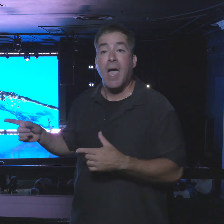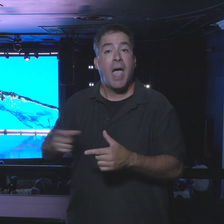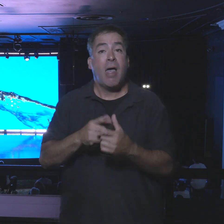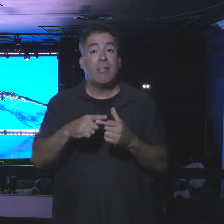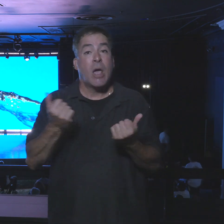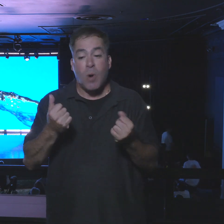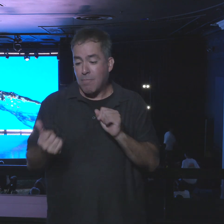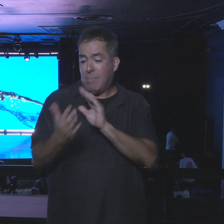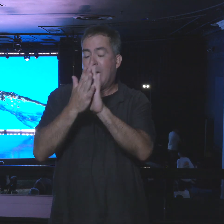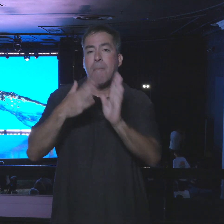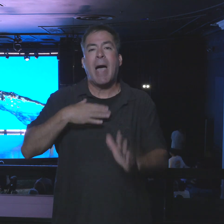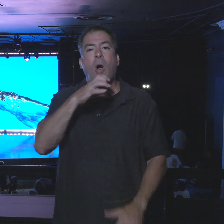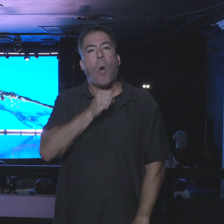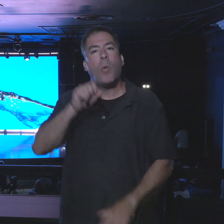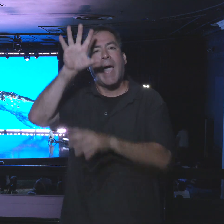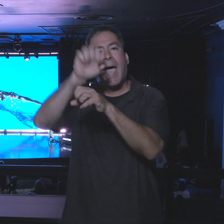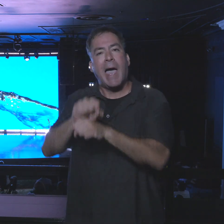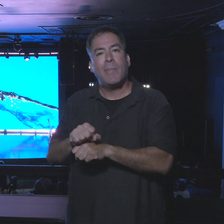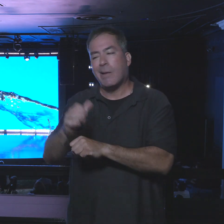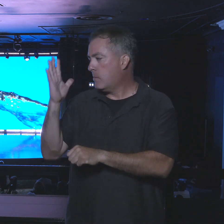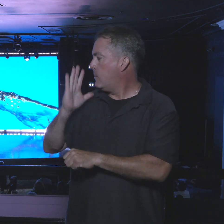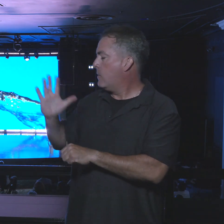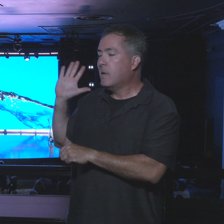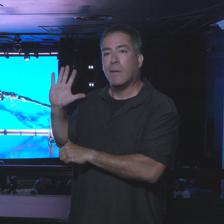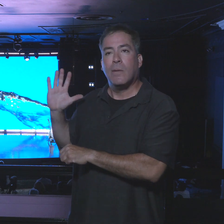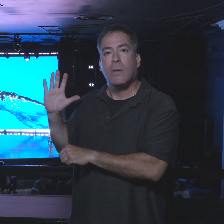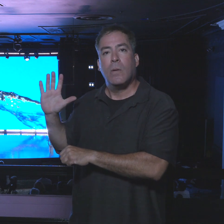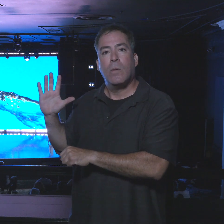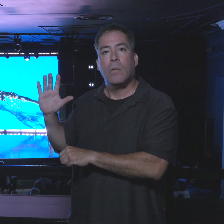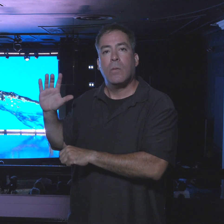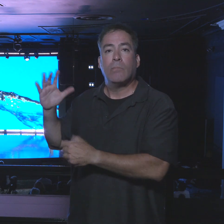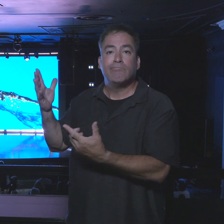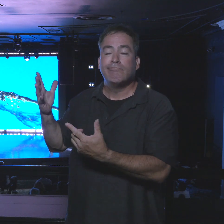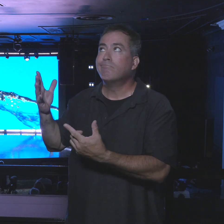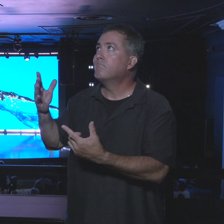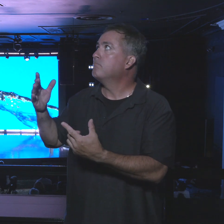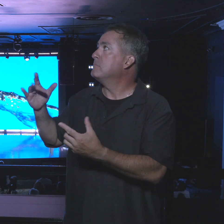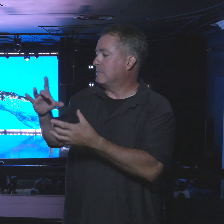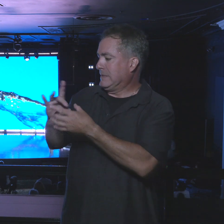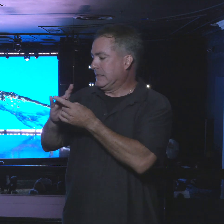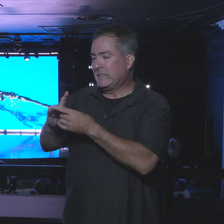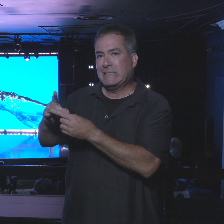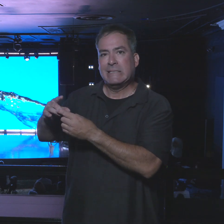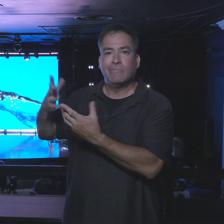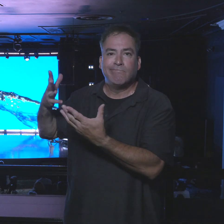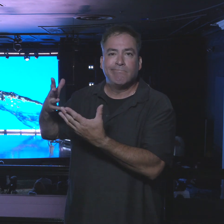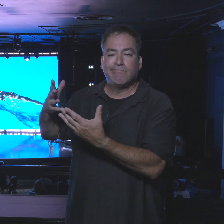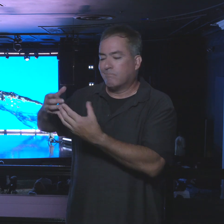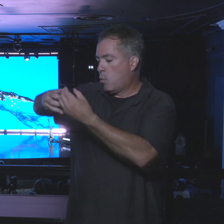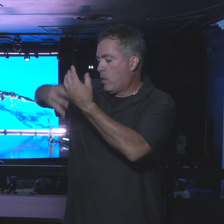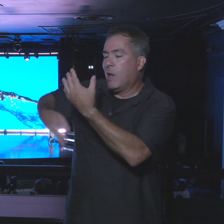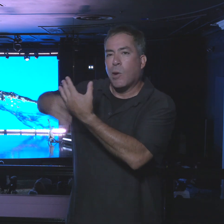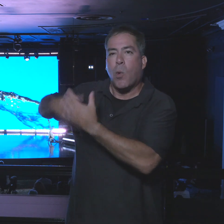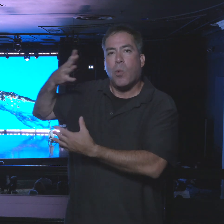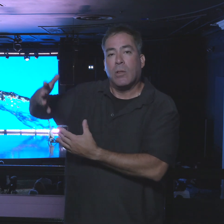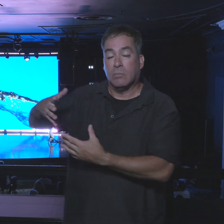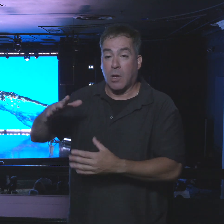nature. And it has no choice but to leak out. That's why on Sunday, we're superheroes.